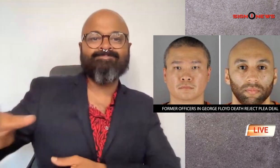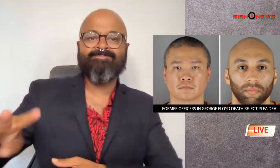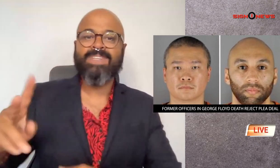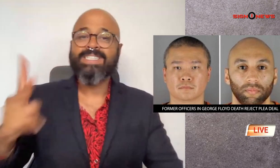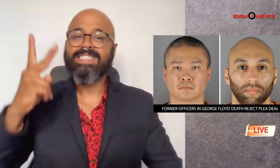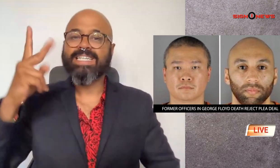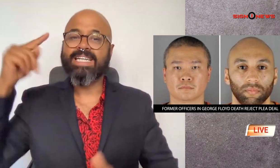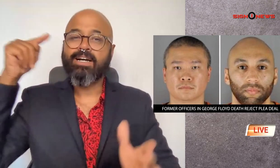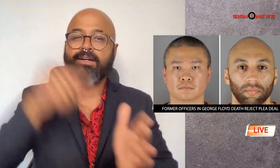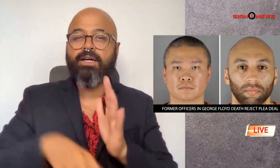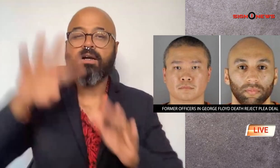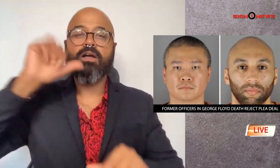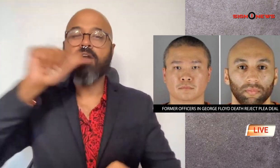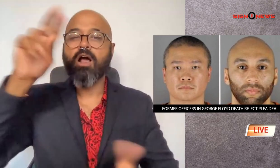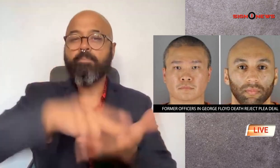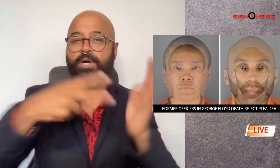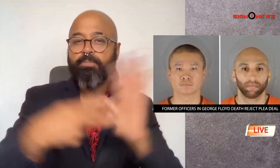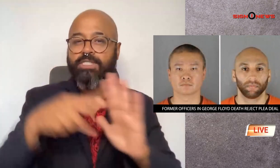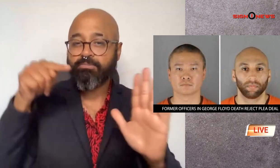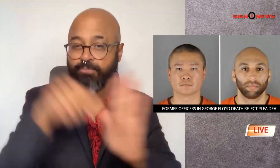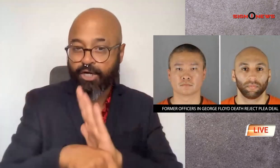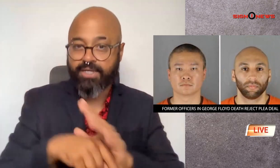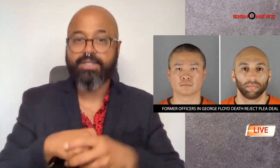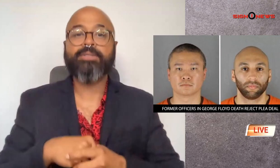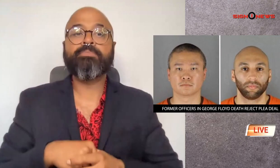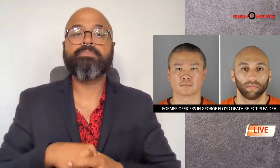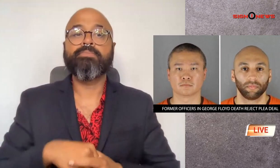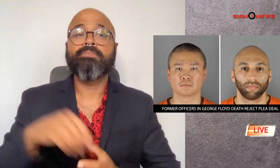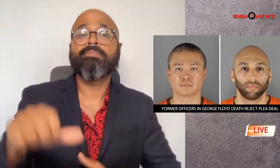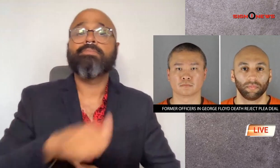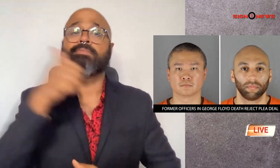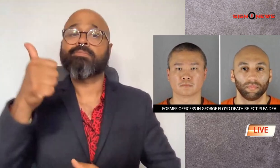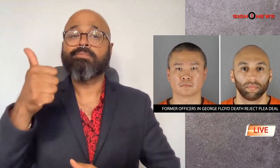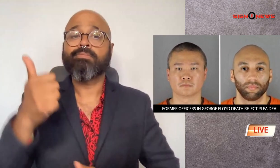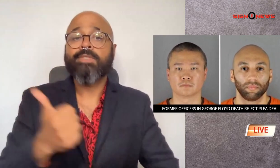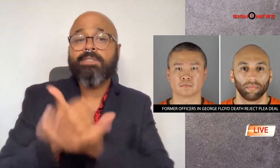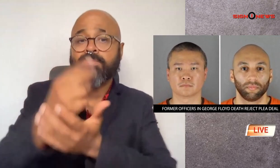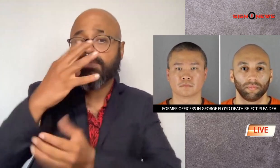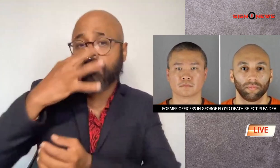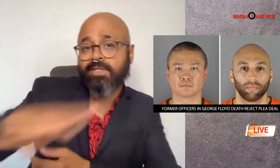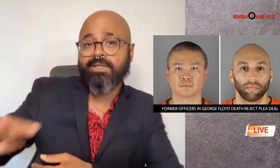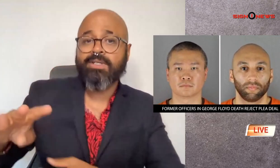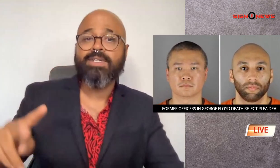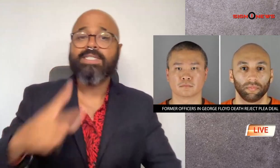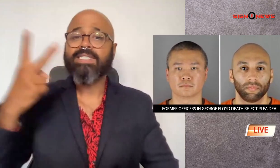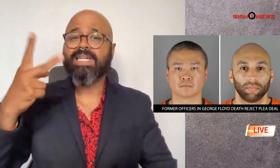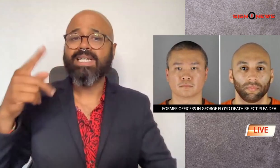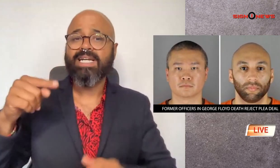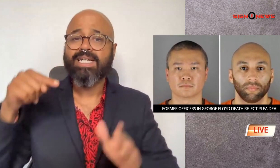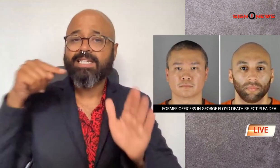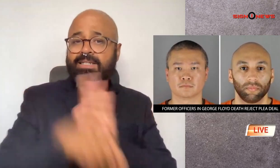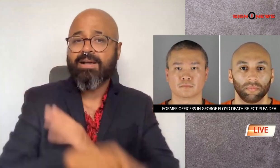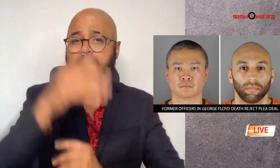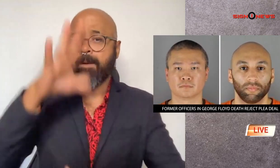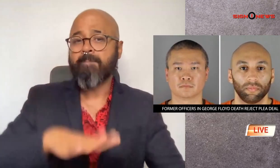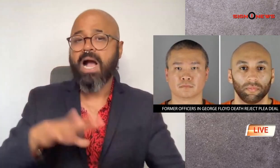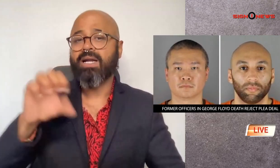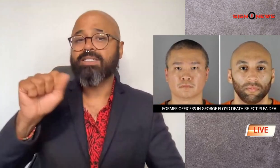and aiding and abetting second-degree unintentional murder and aiding and abetting second